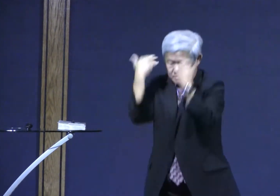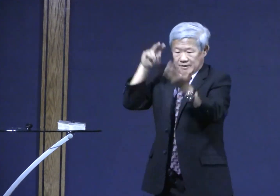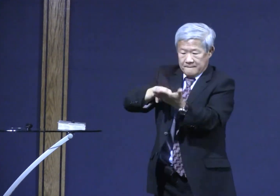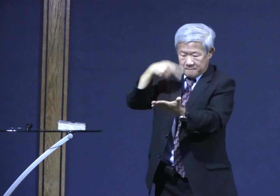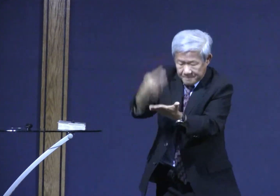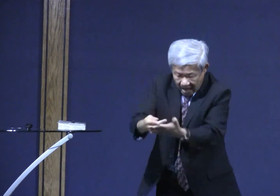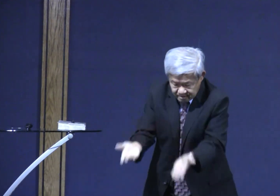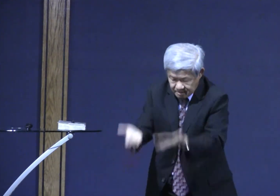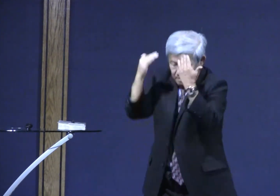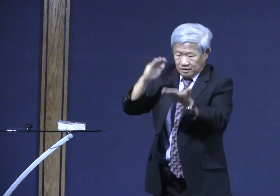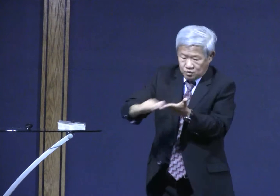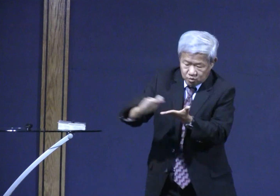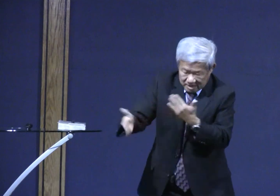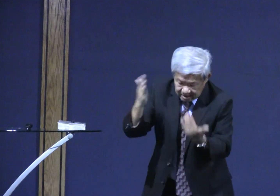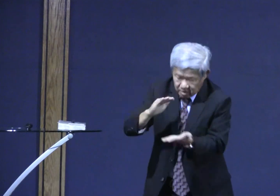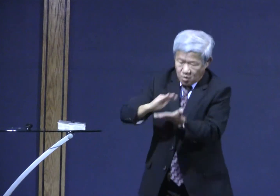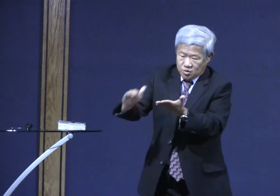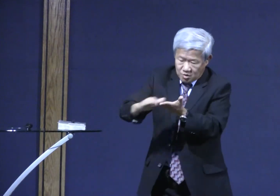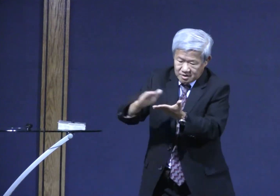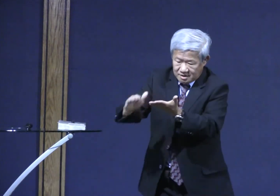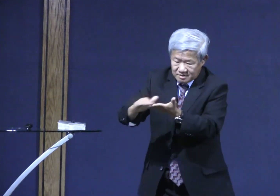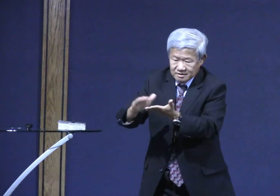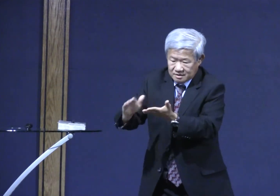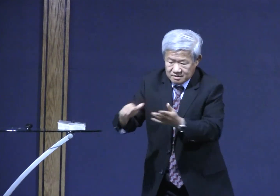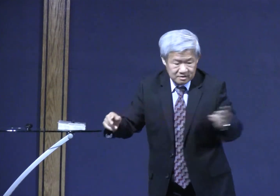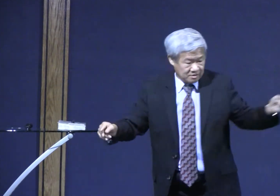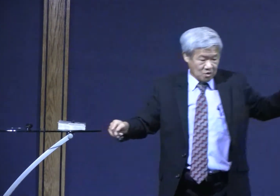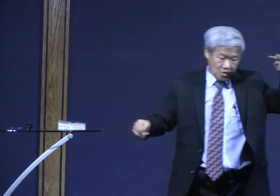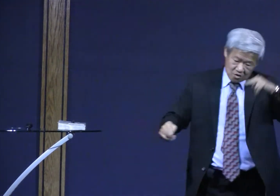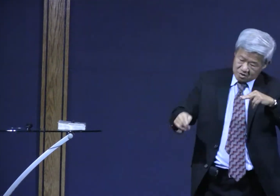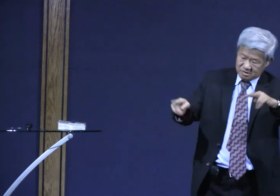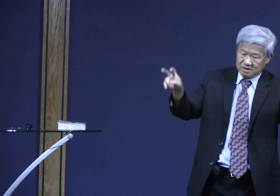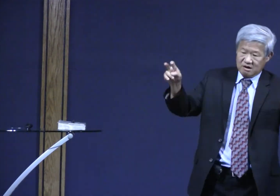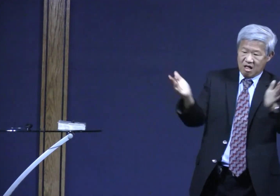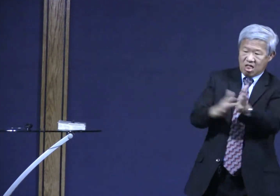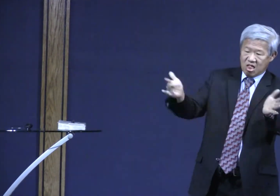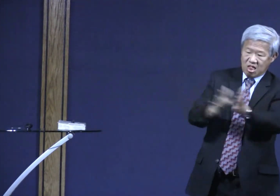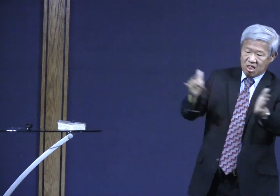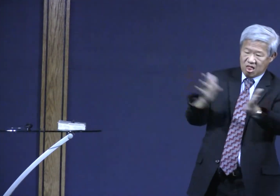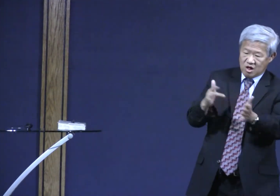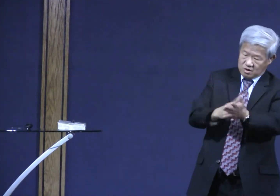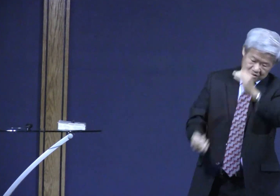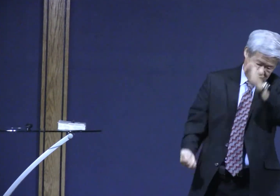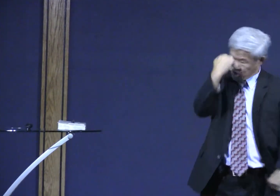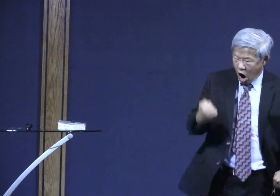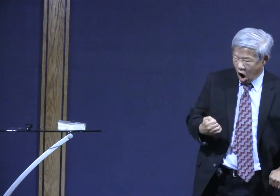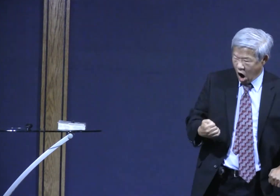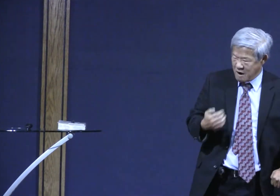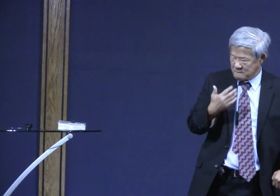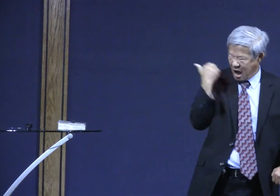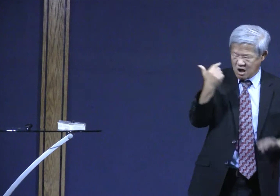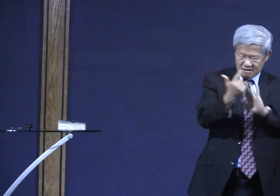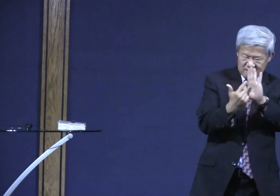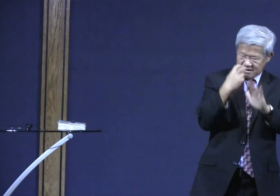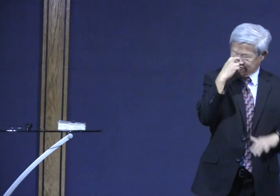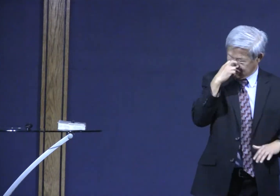Christians learn from their mistakes. And when they fall, you help them to get back up again. The Seventh-day